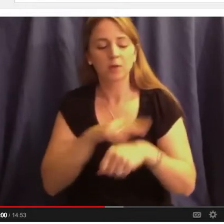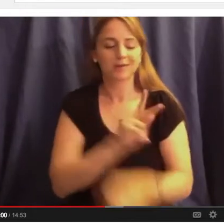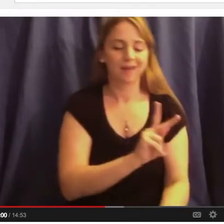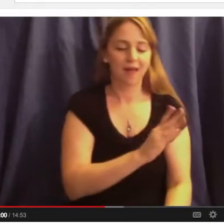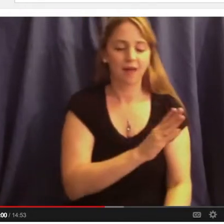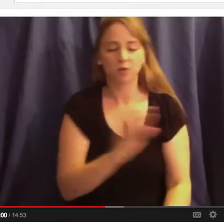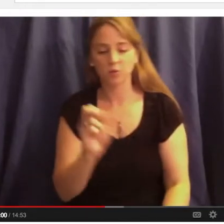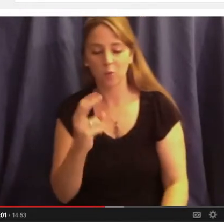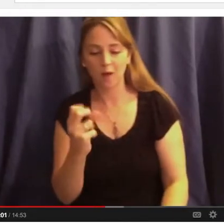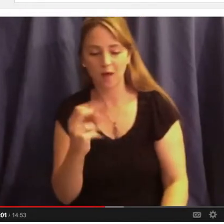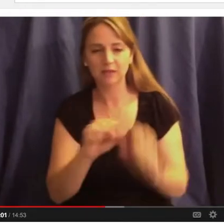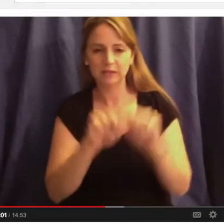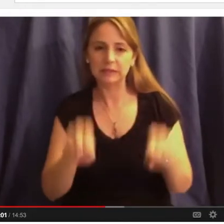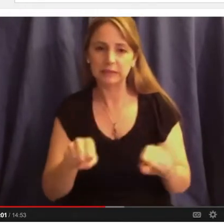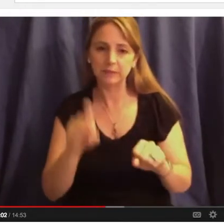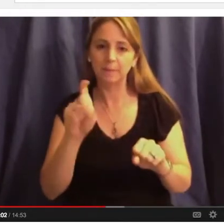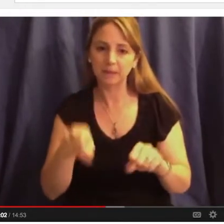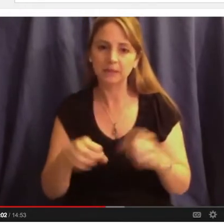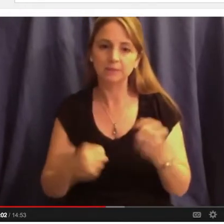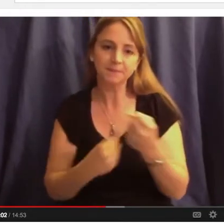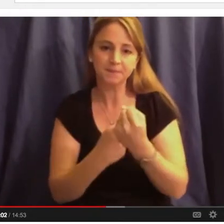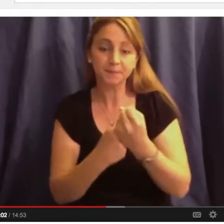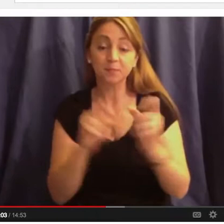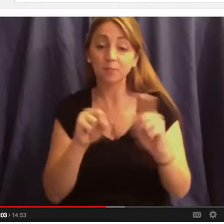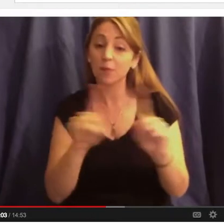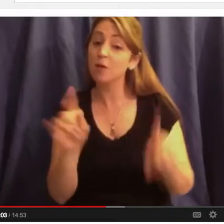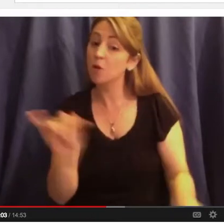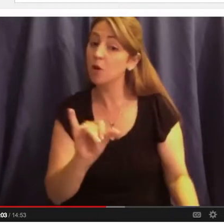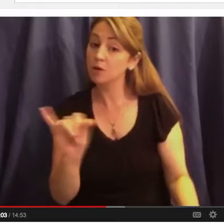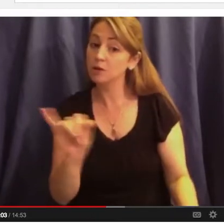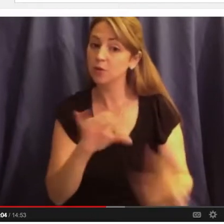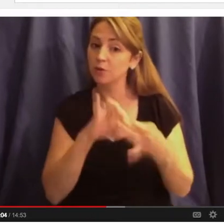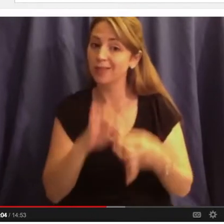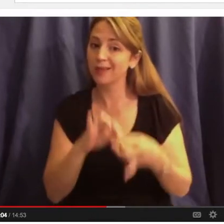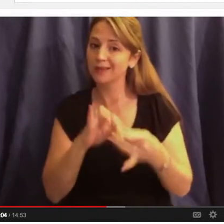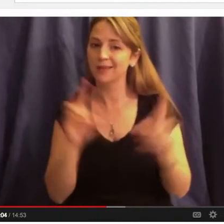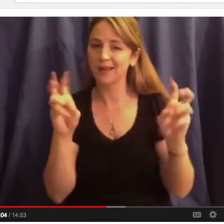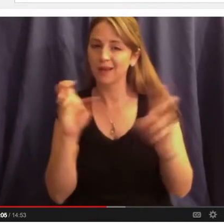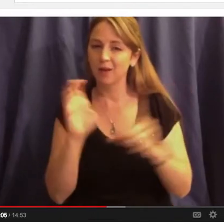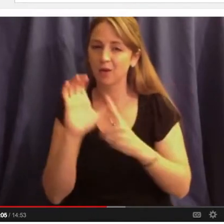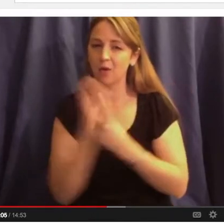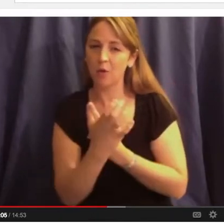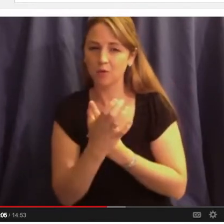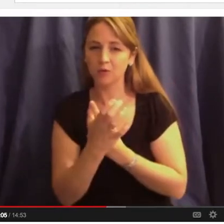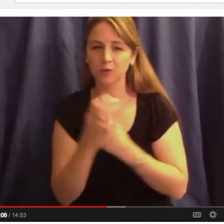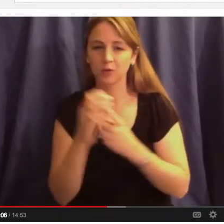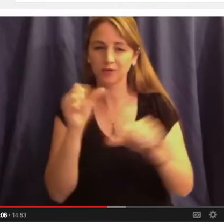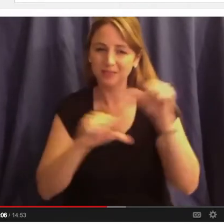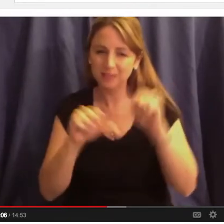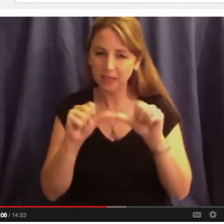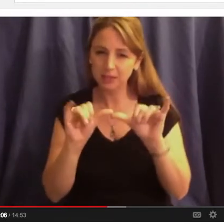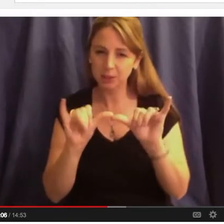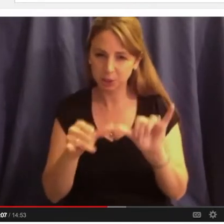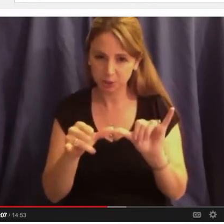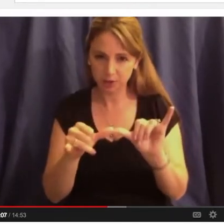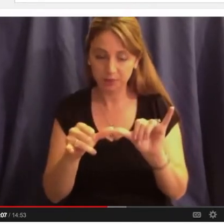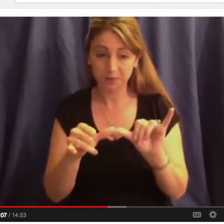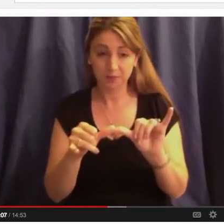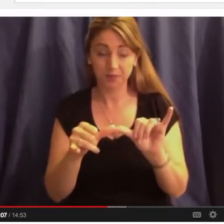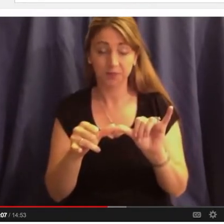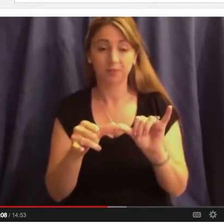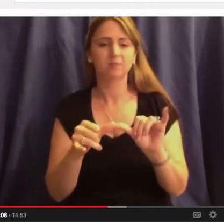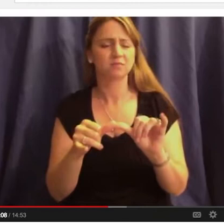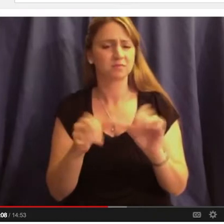strengthen K-12. But the other part has to do with the culture of science and engineering on our campuses. Whether you know it or not,